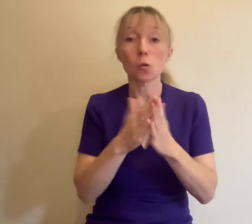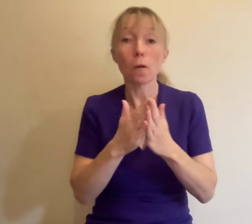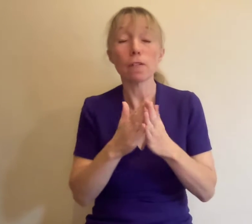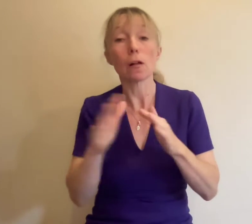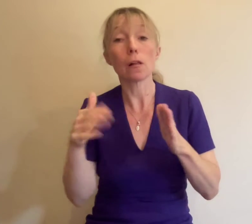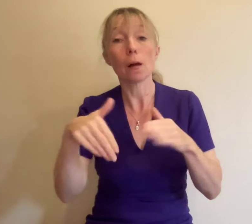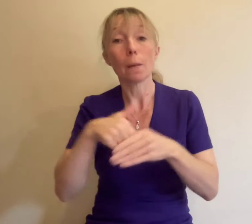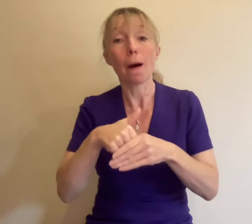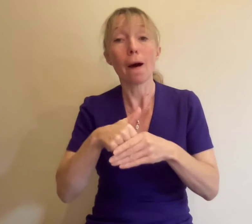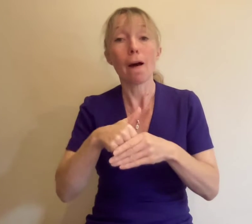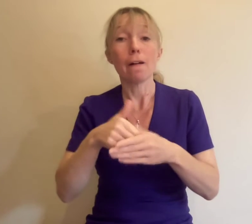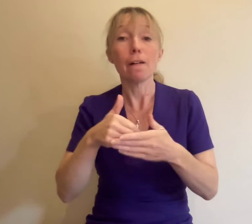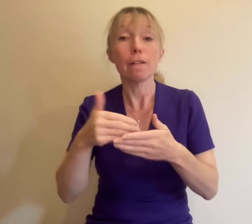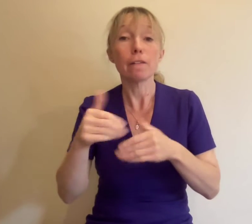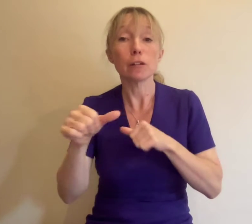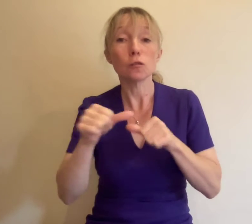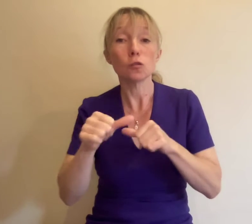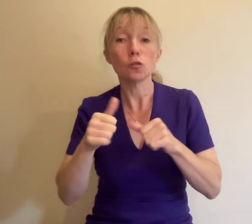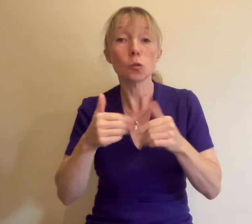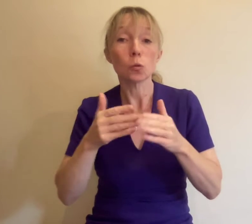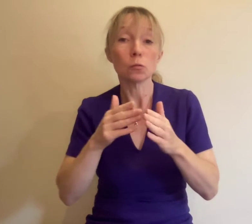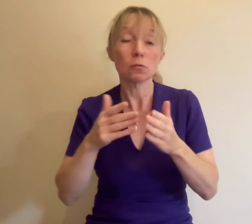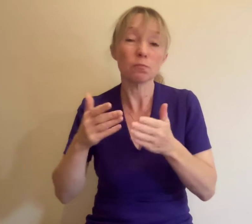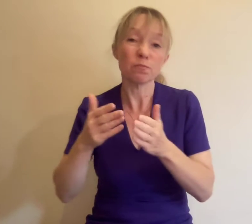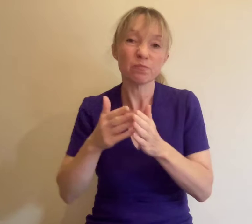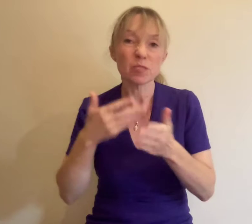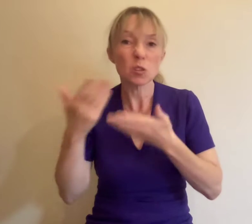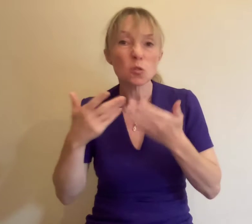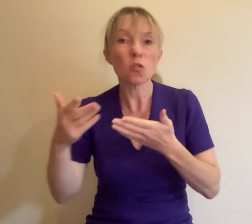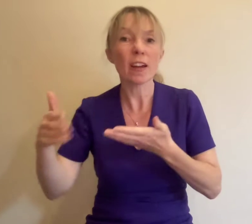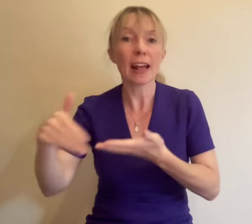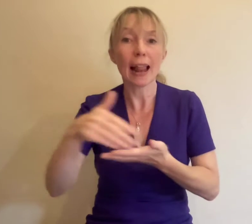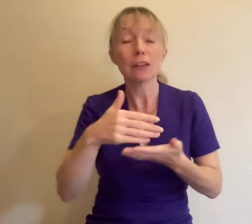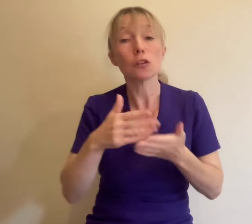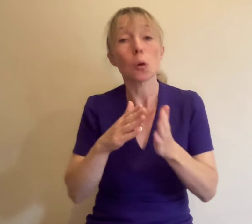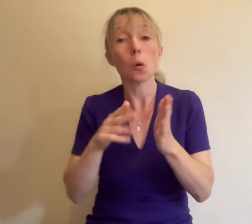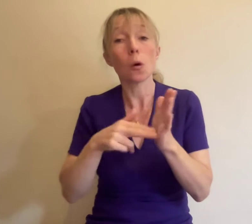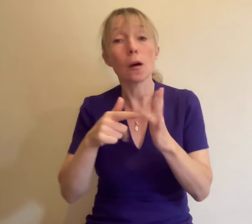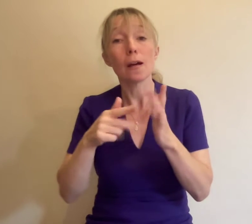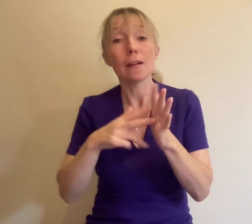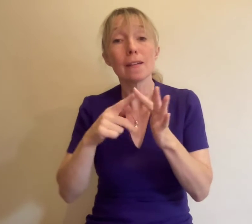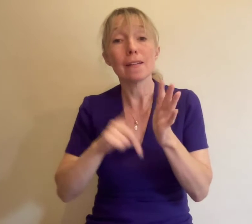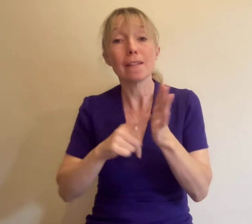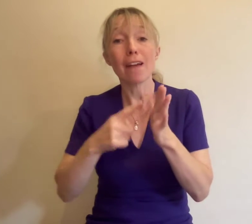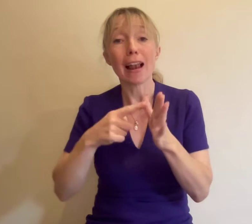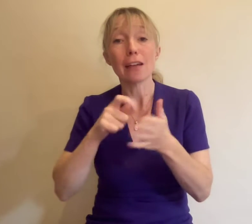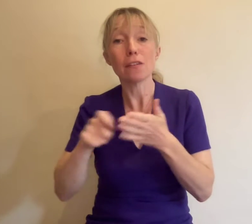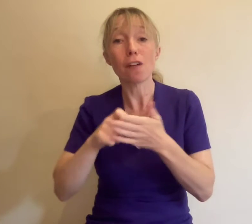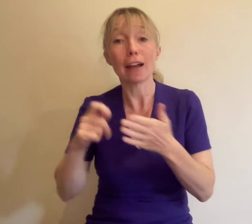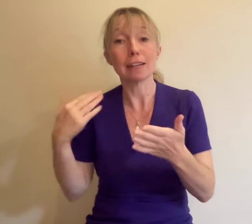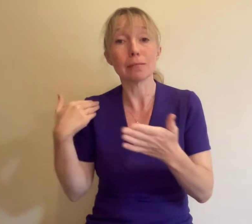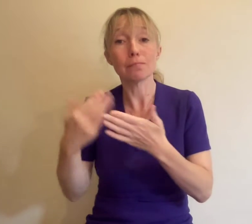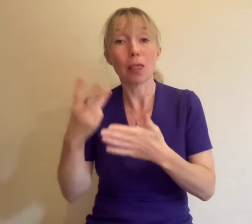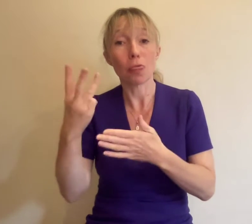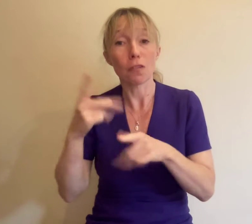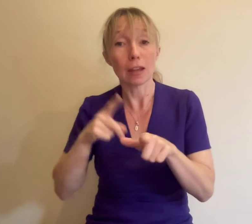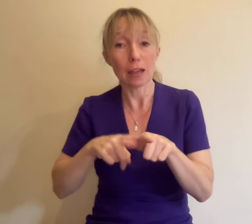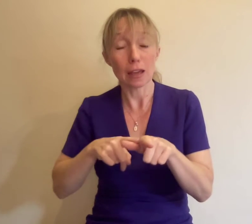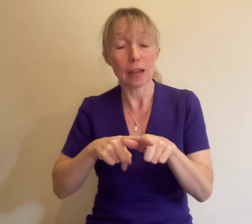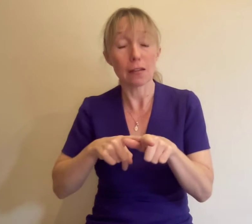novella you have written in the past three years 6. The writing sample when submitted online